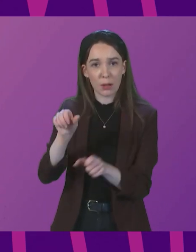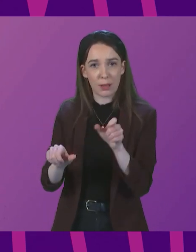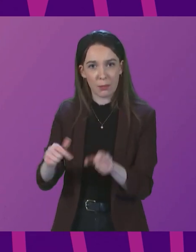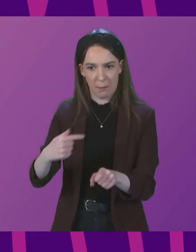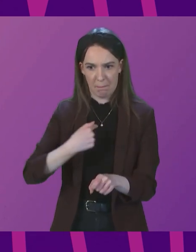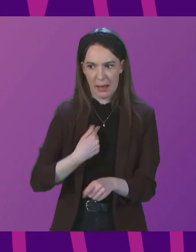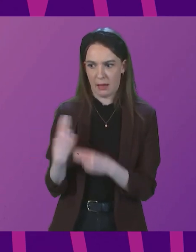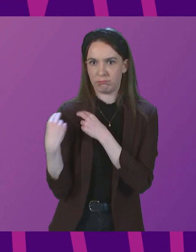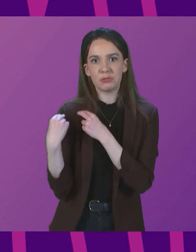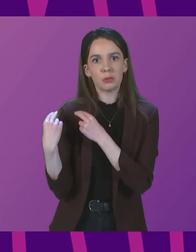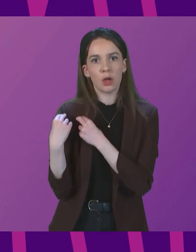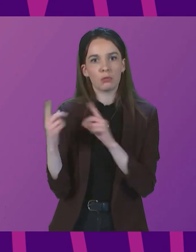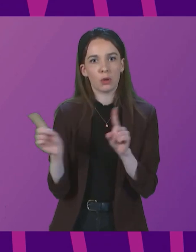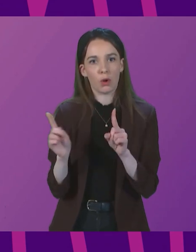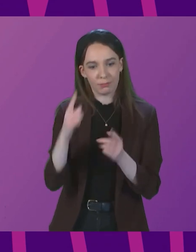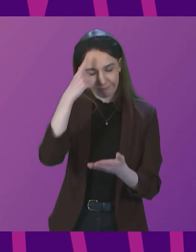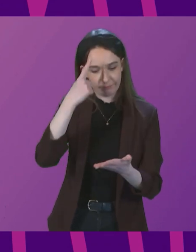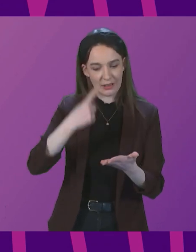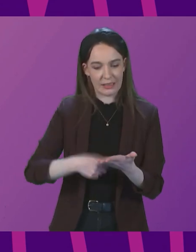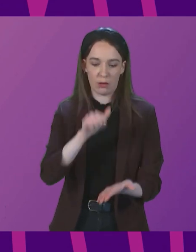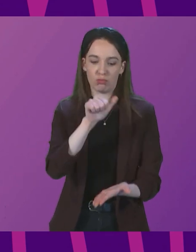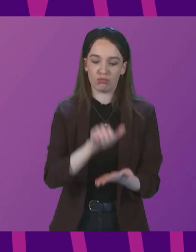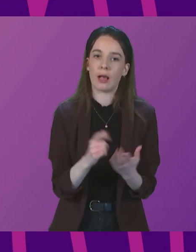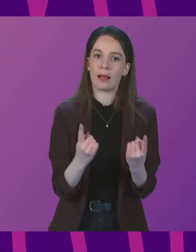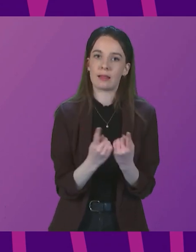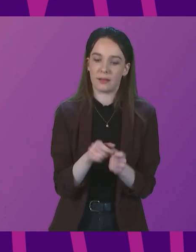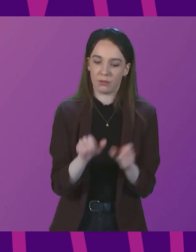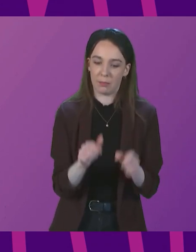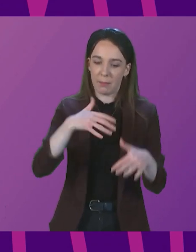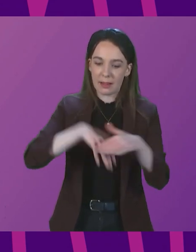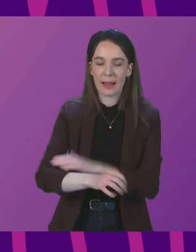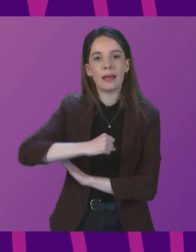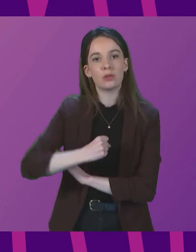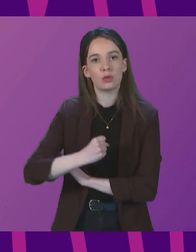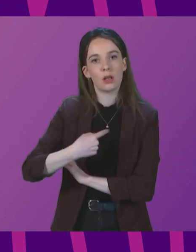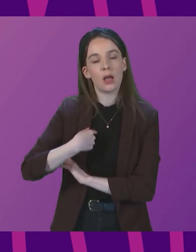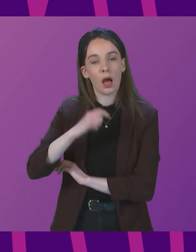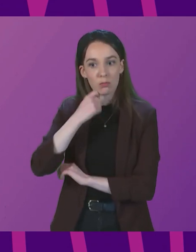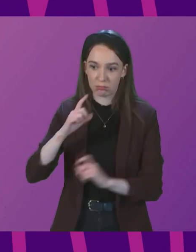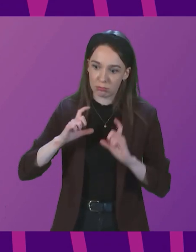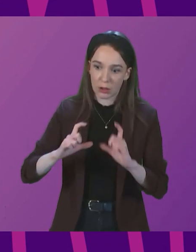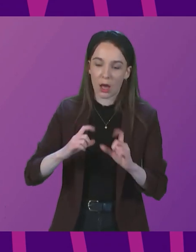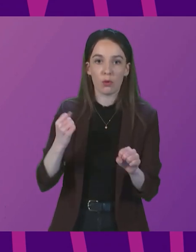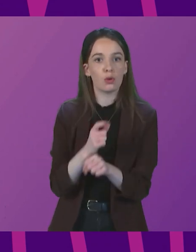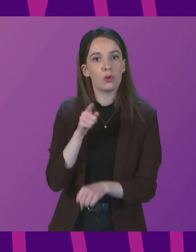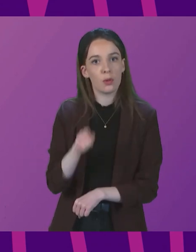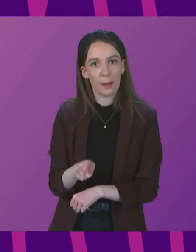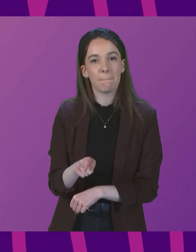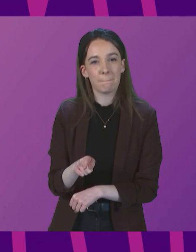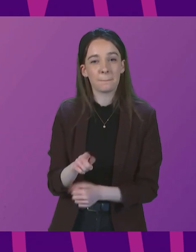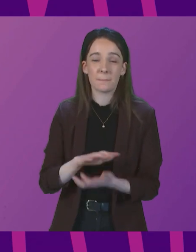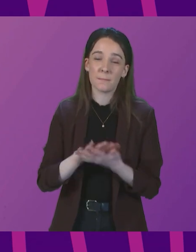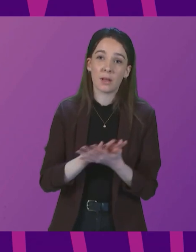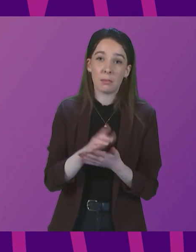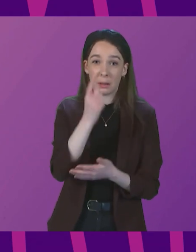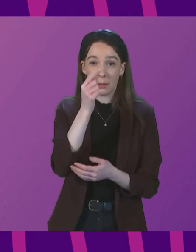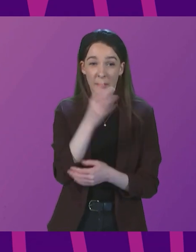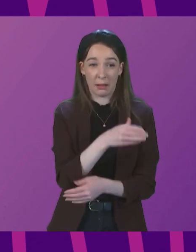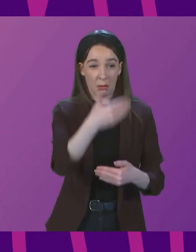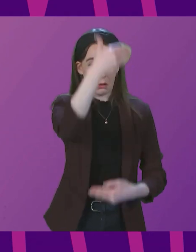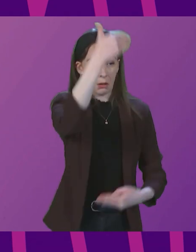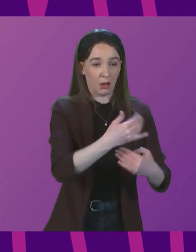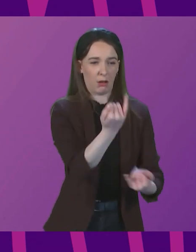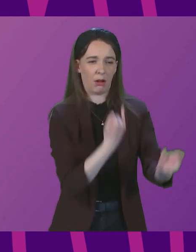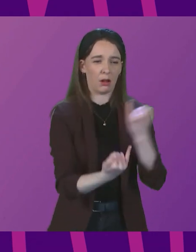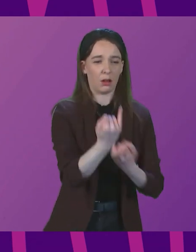that are right for the people of Scotland. That's what I'm going to continue to do. No doubt that will meet a wall of criticism,